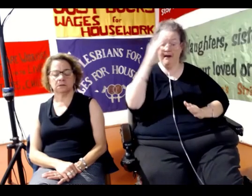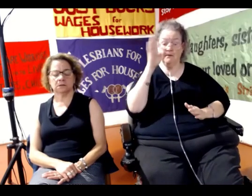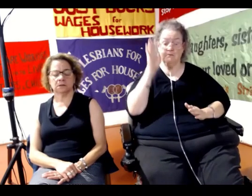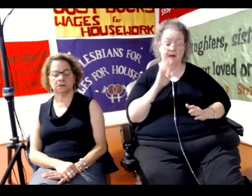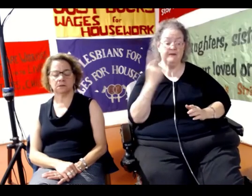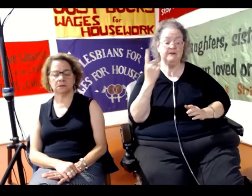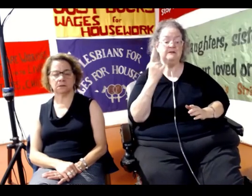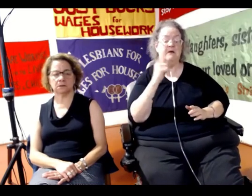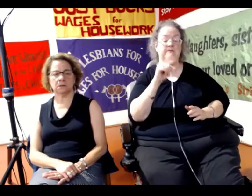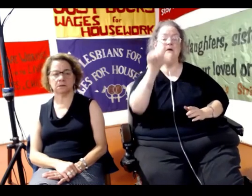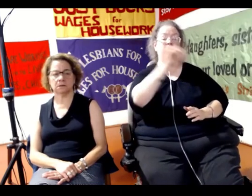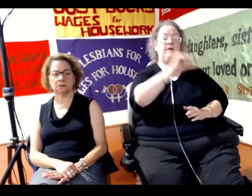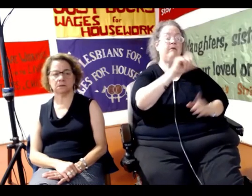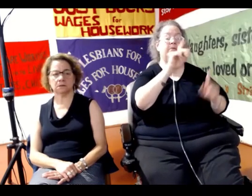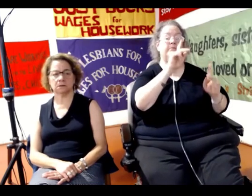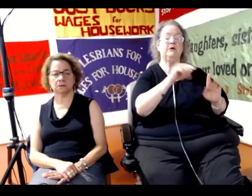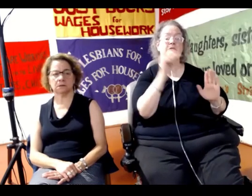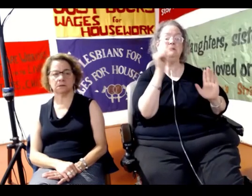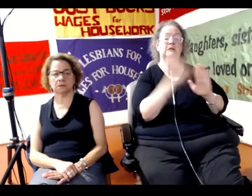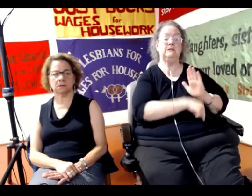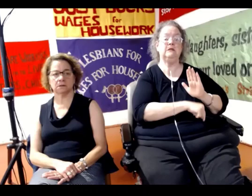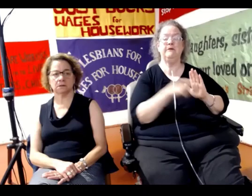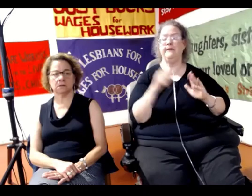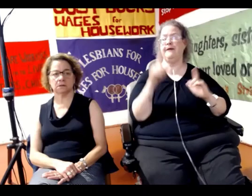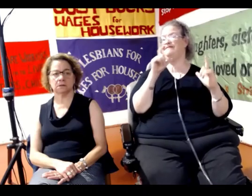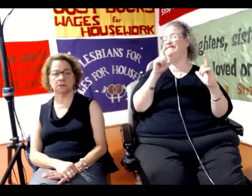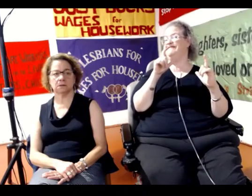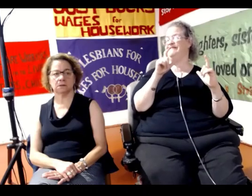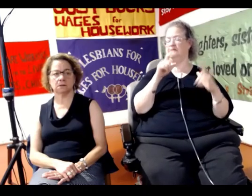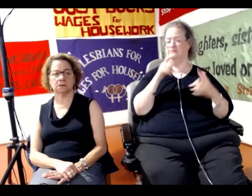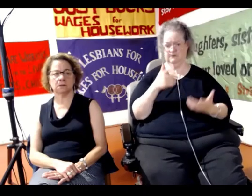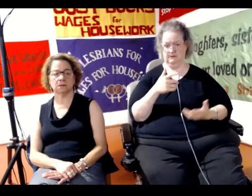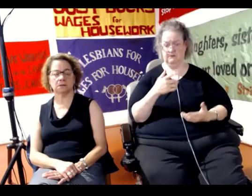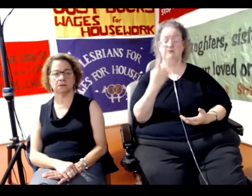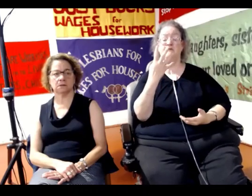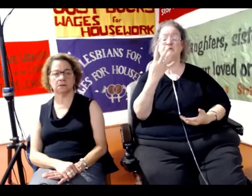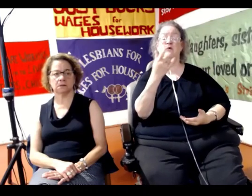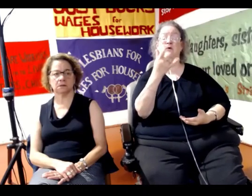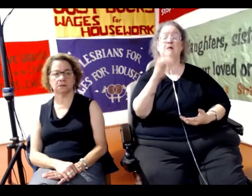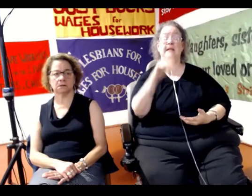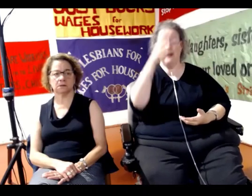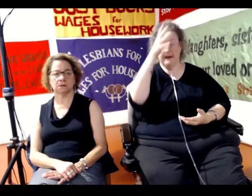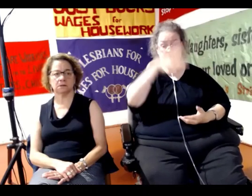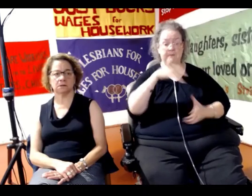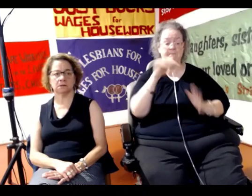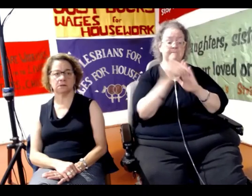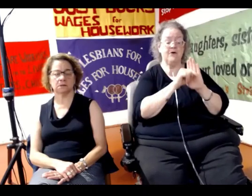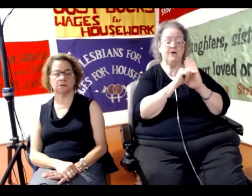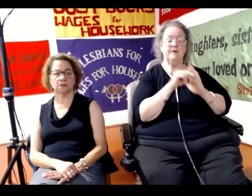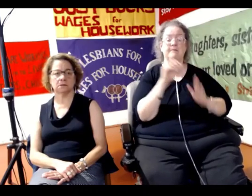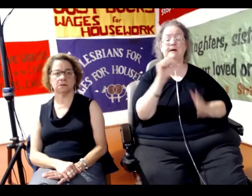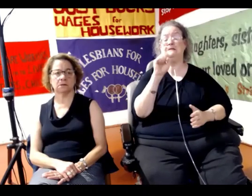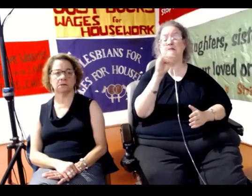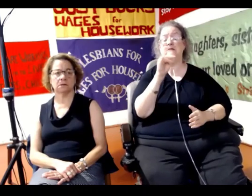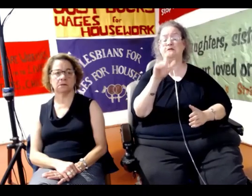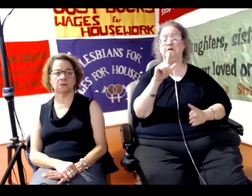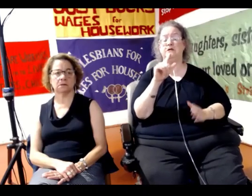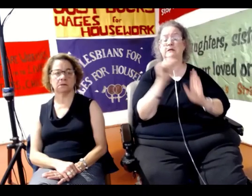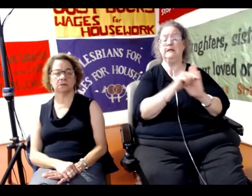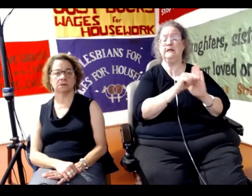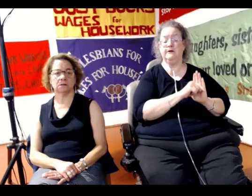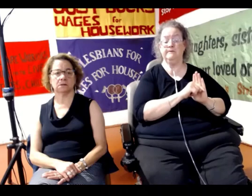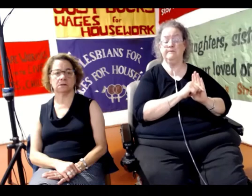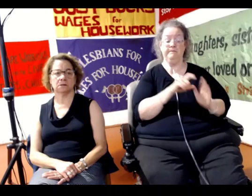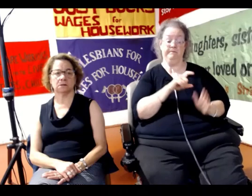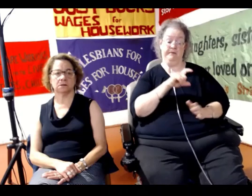a stranger. Four young gay men were murdered by a serial killer, and the police assumed